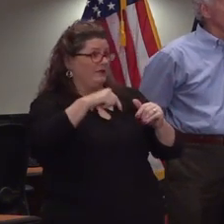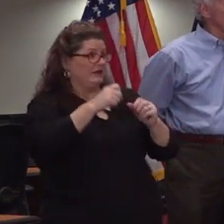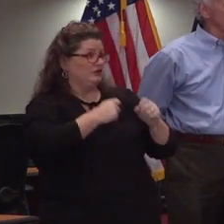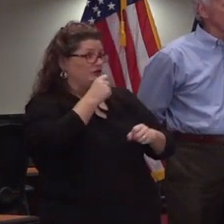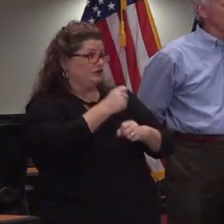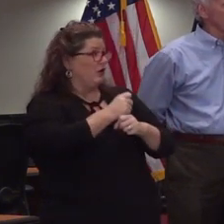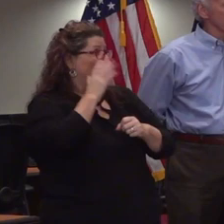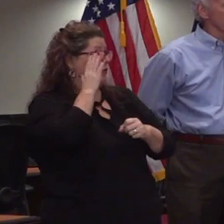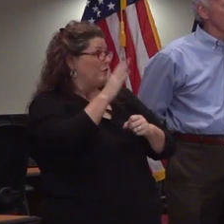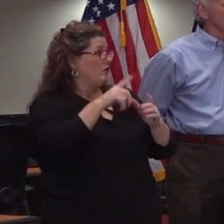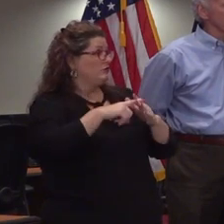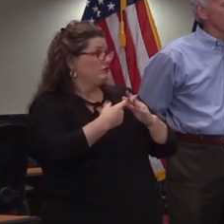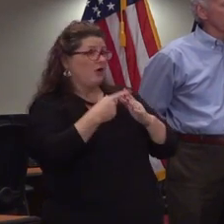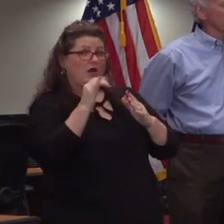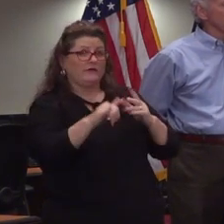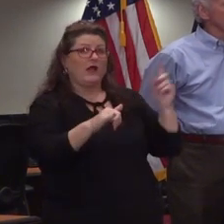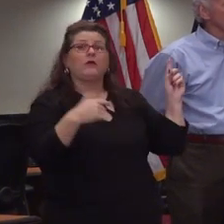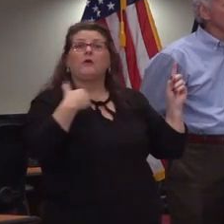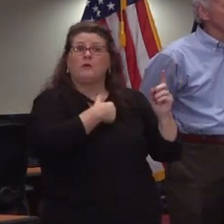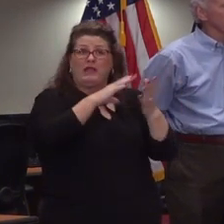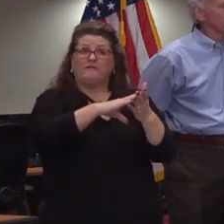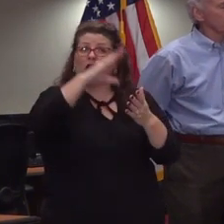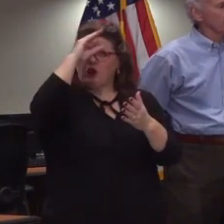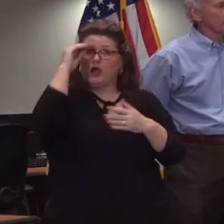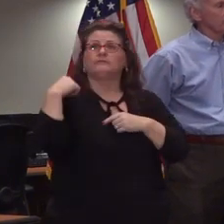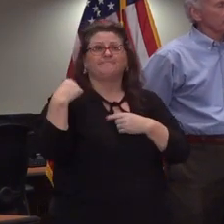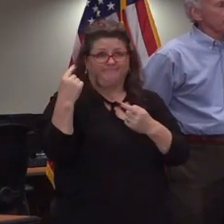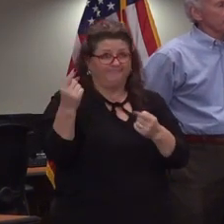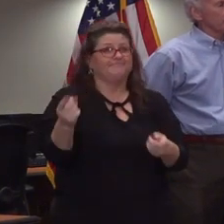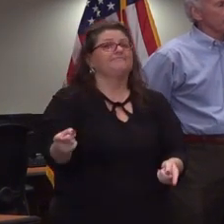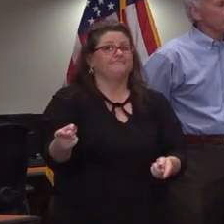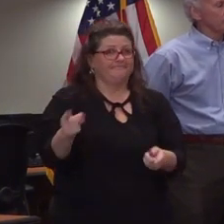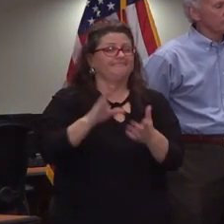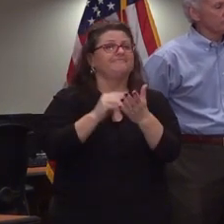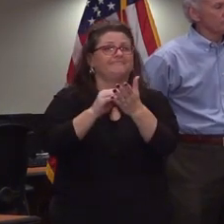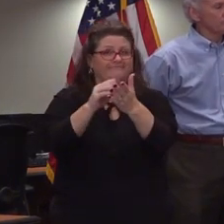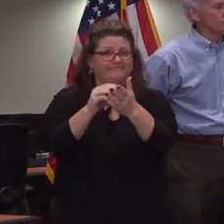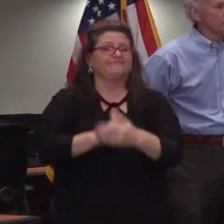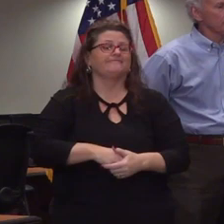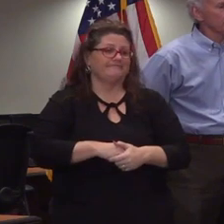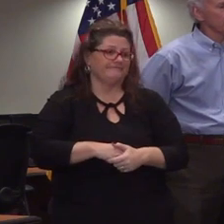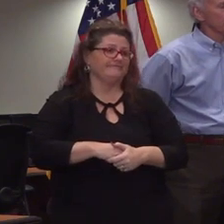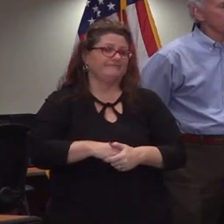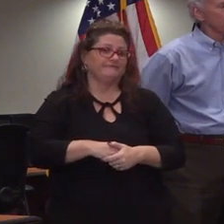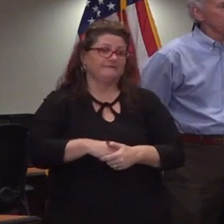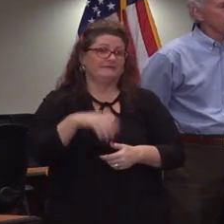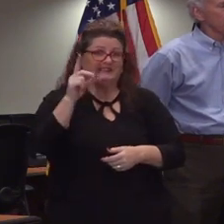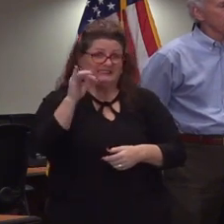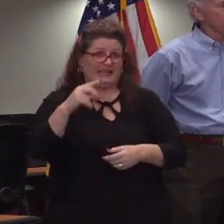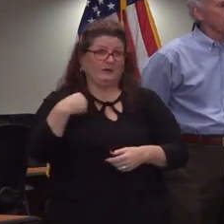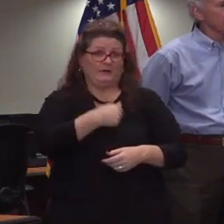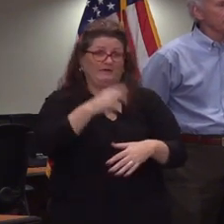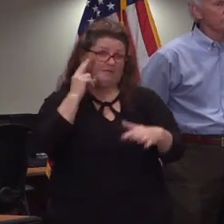that's a really good question we've learned a lot as we've gone through this i don't think any of us ever foresaw that